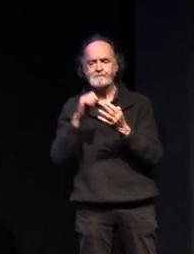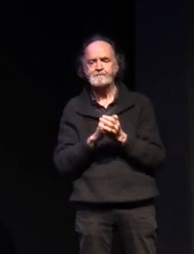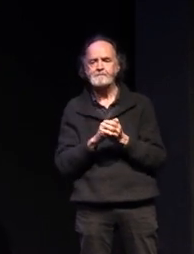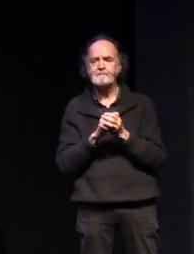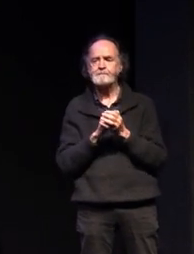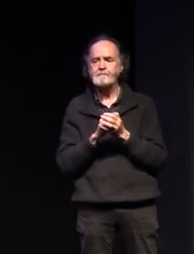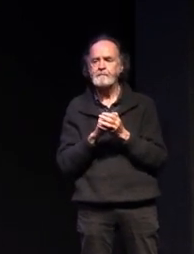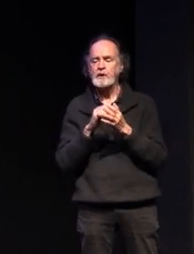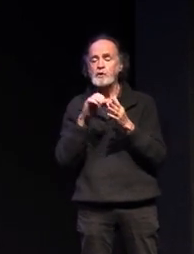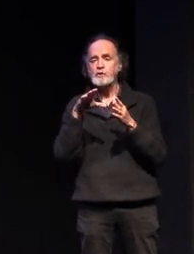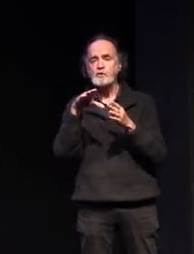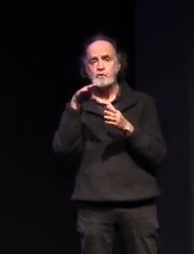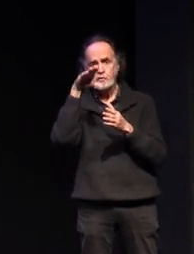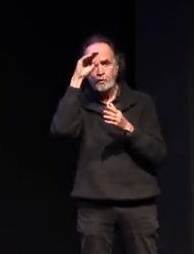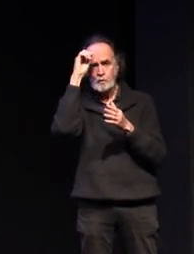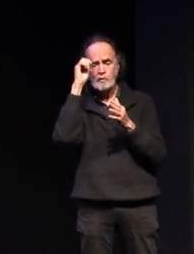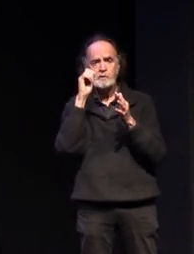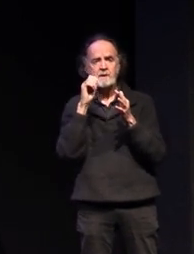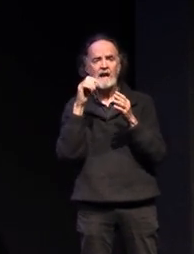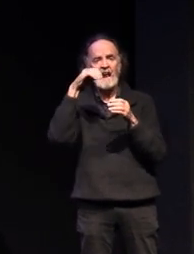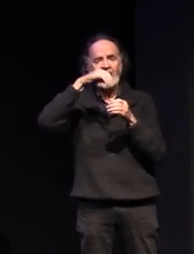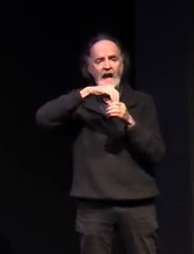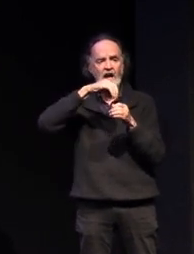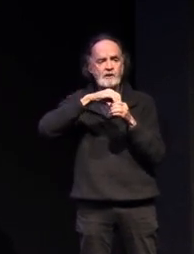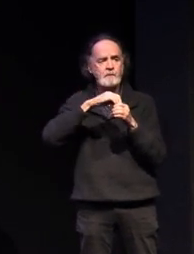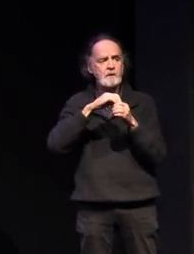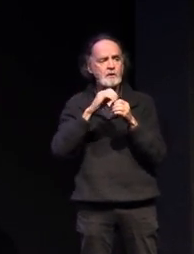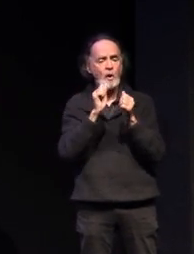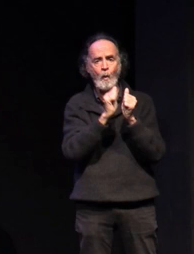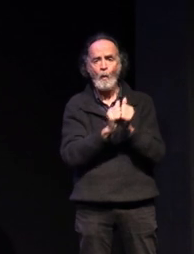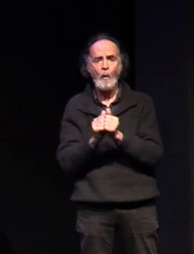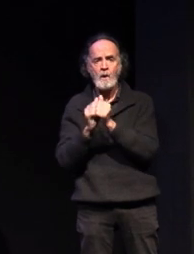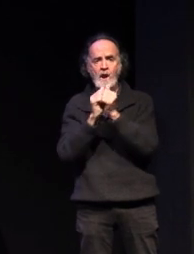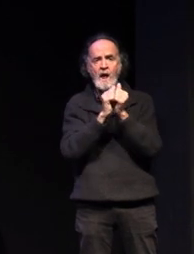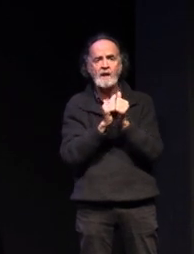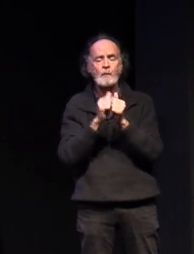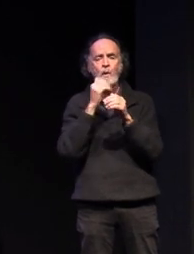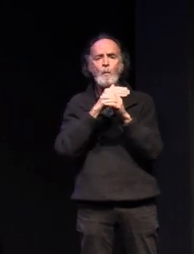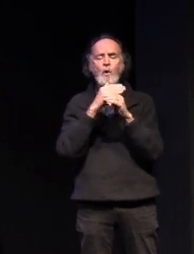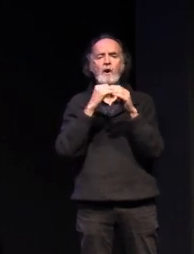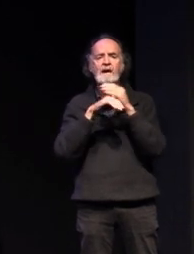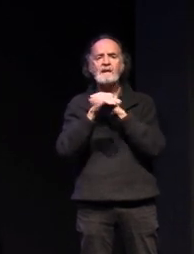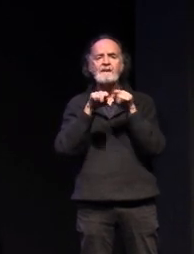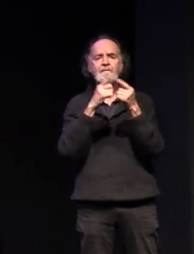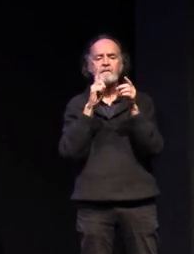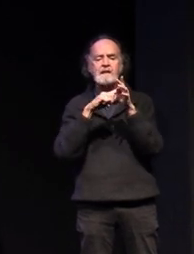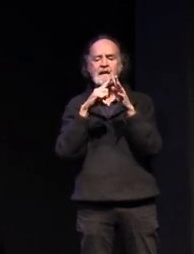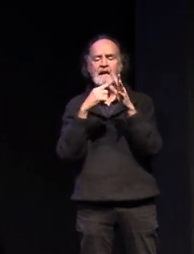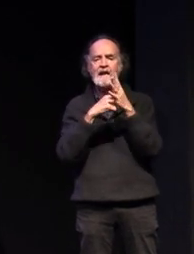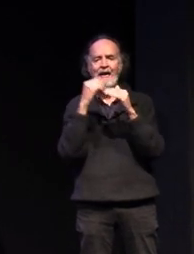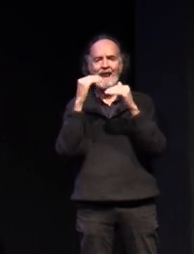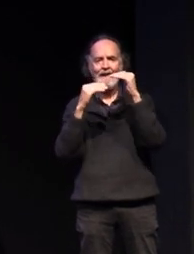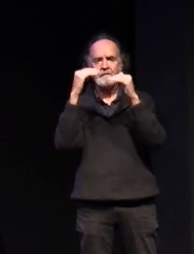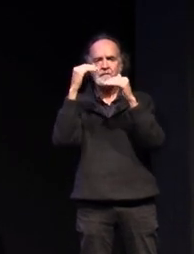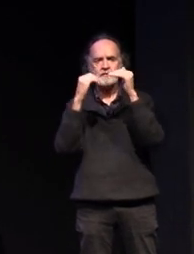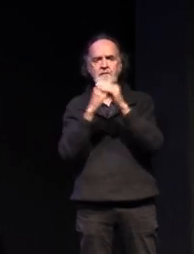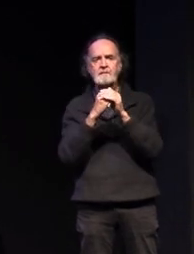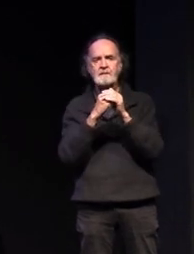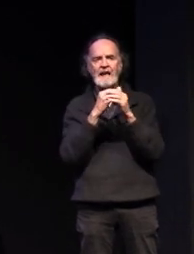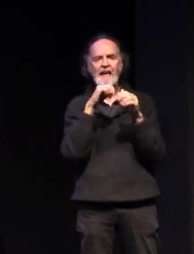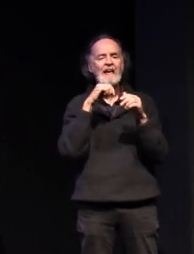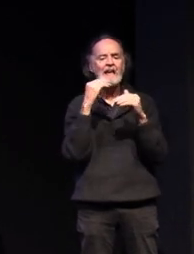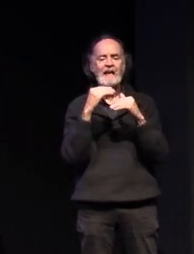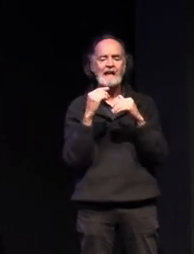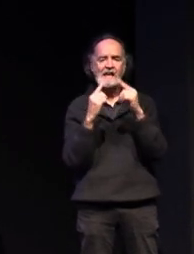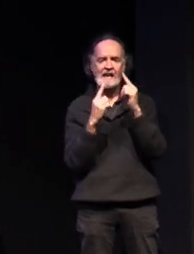our student engagement coordinators so we uh we work in year levels but we have a number of uh coordinators for each year level